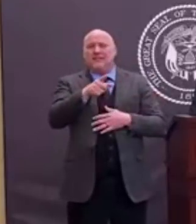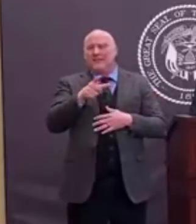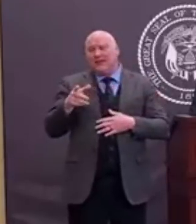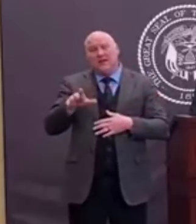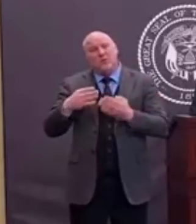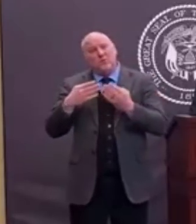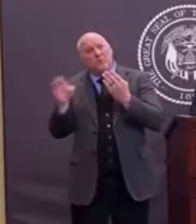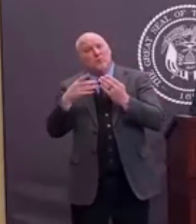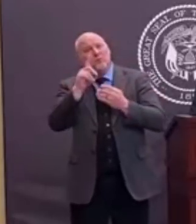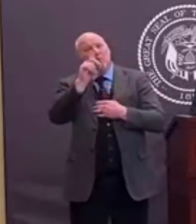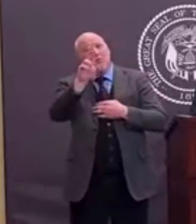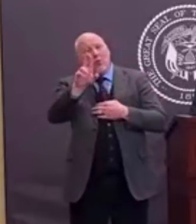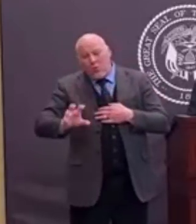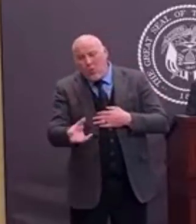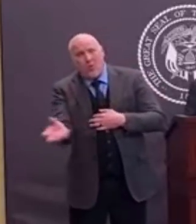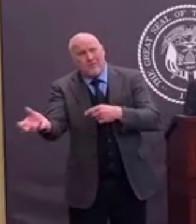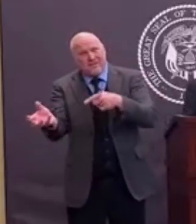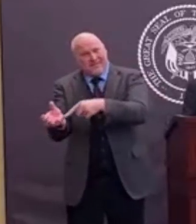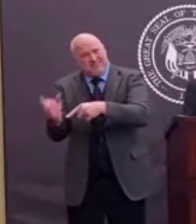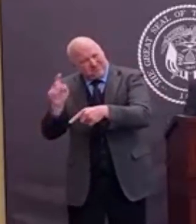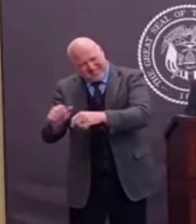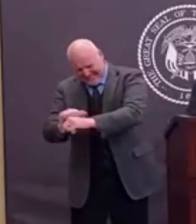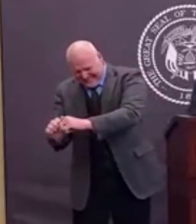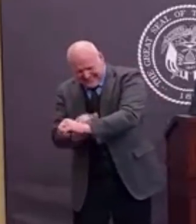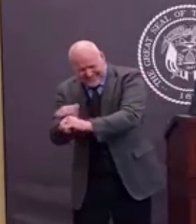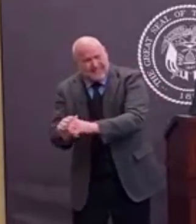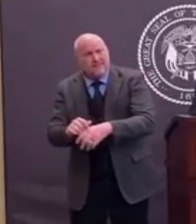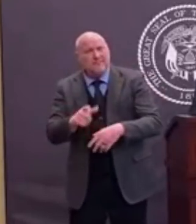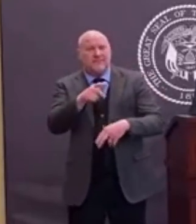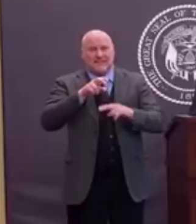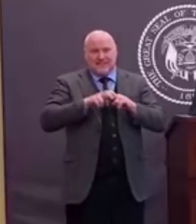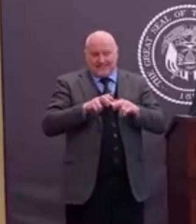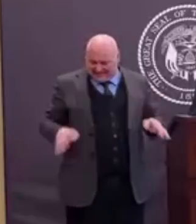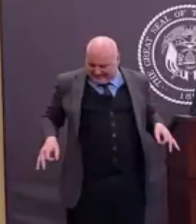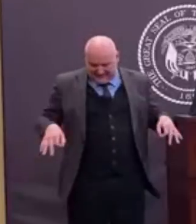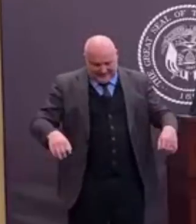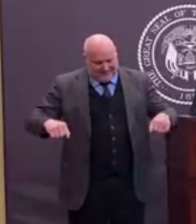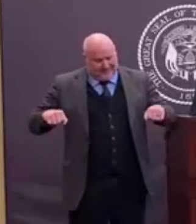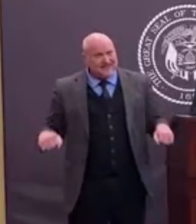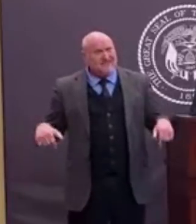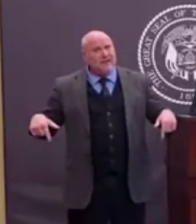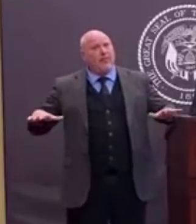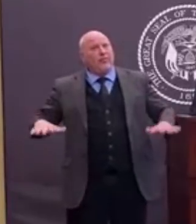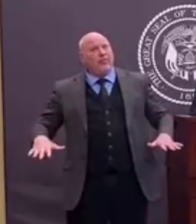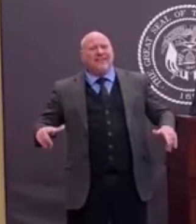chair rails. I mean, those kinds of things should be washed down and cleaned often.